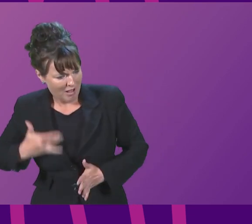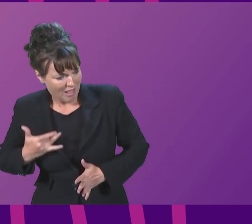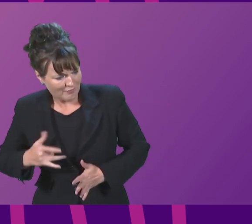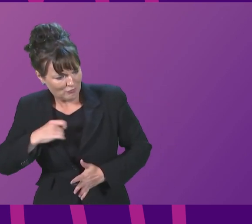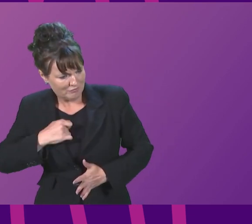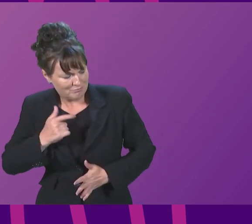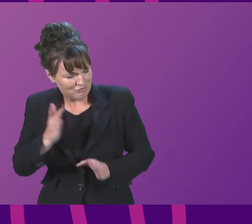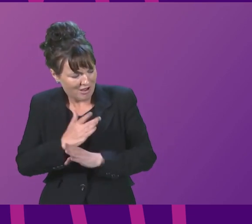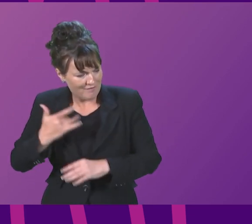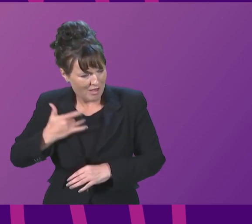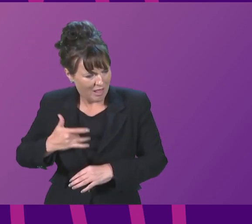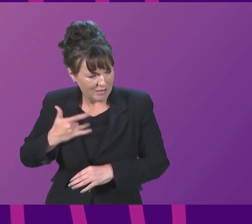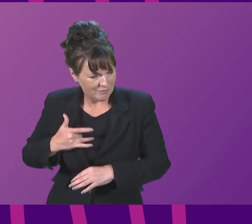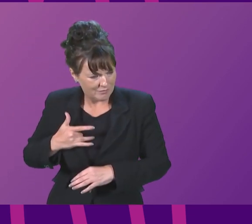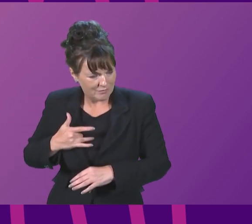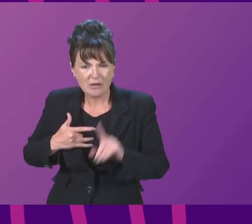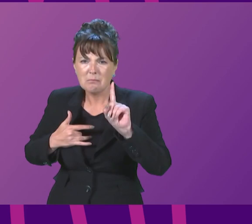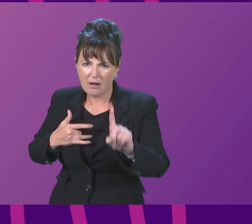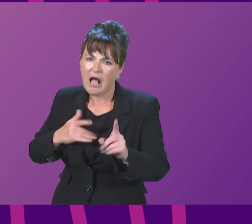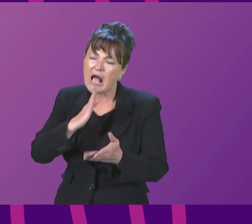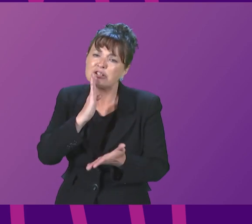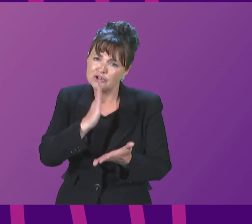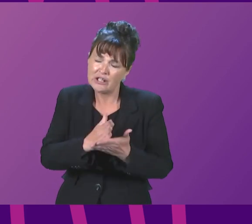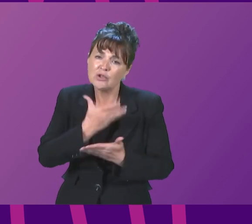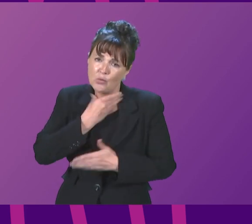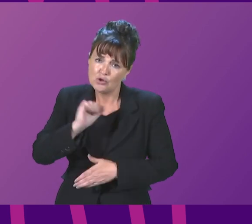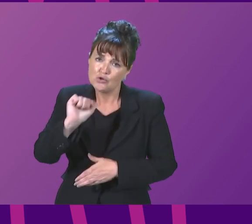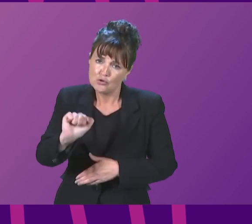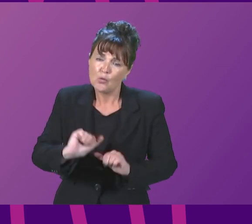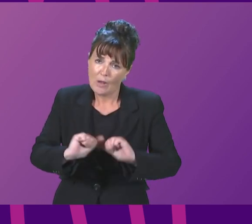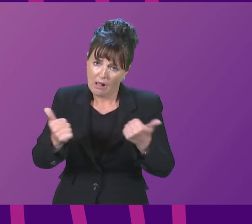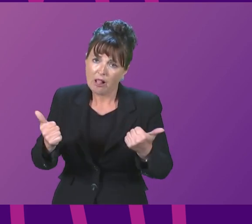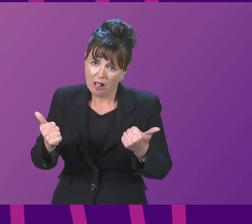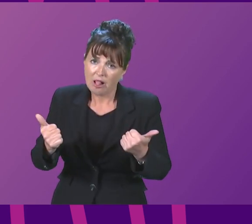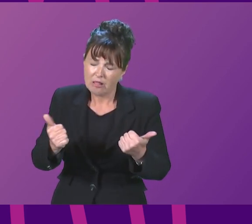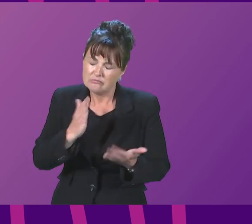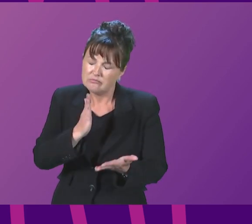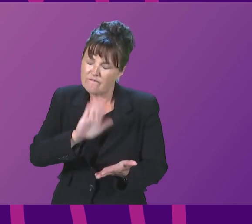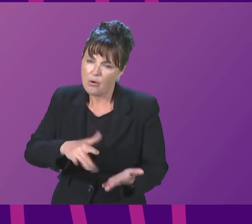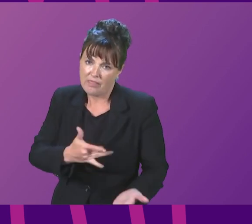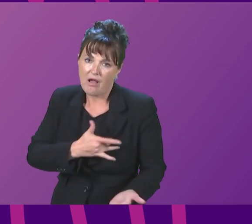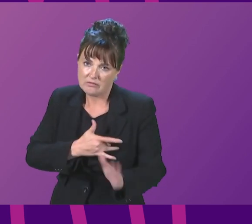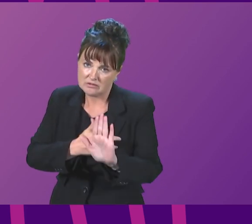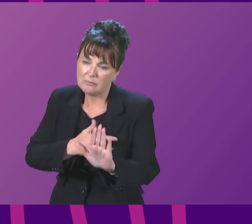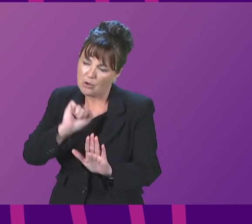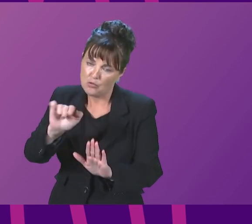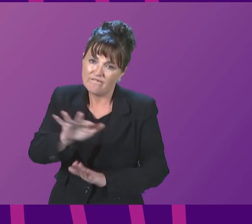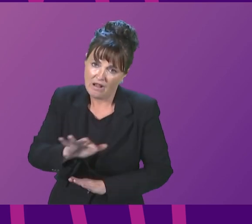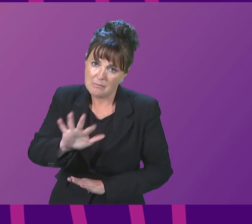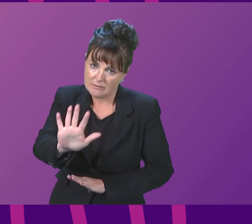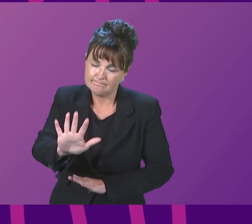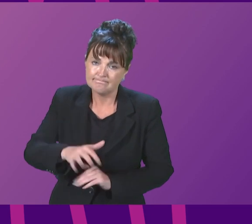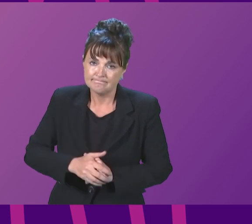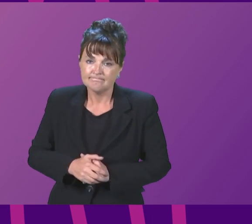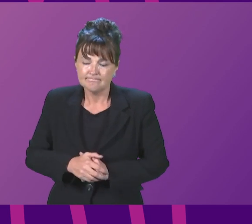I genuinely wish him well and do that in all sincerity on the very serious question he has